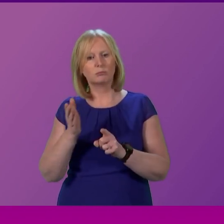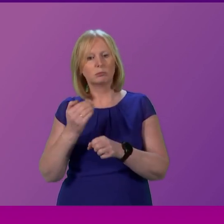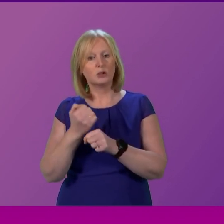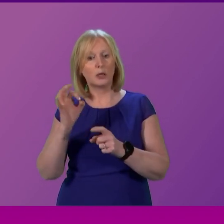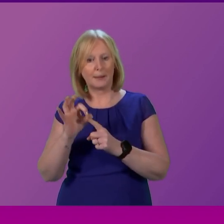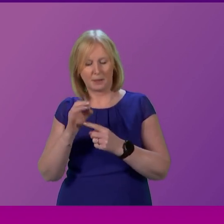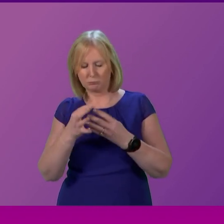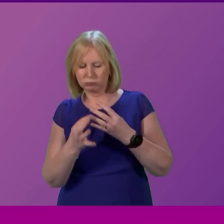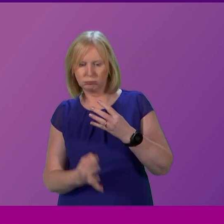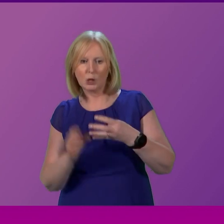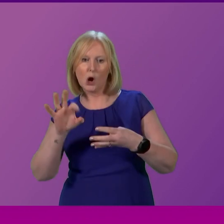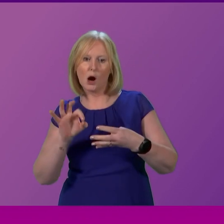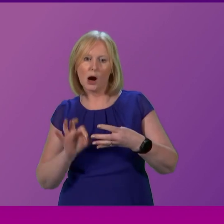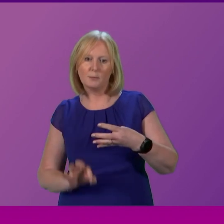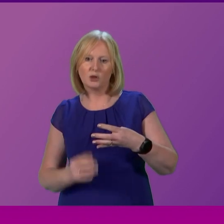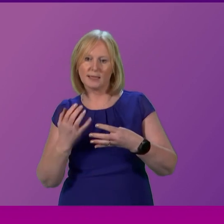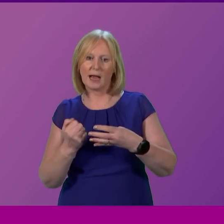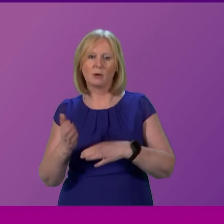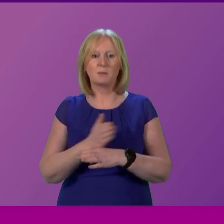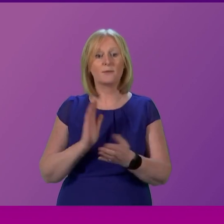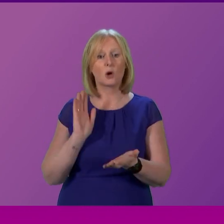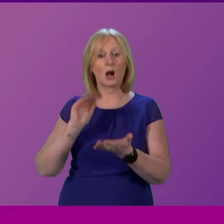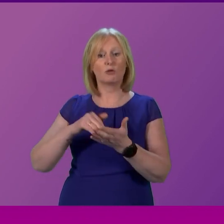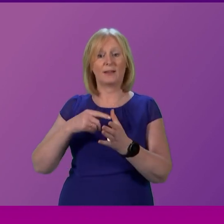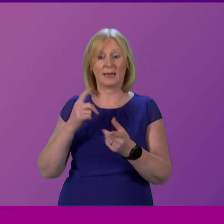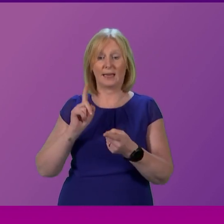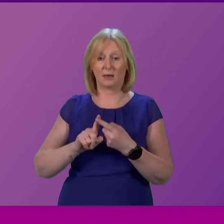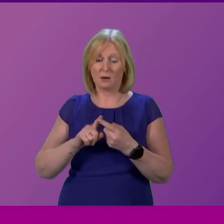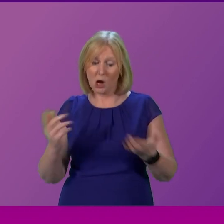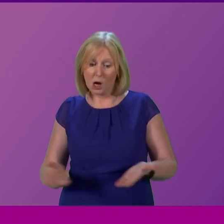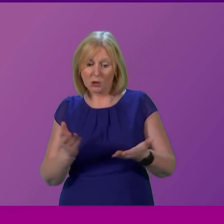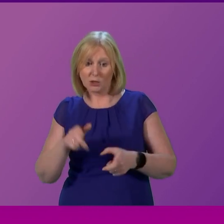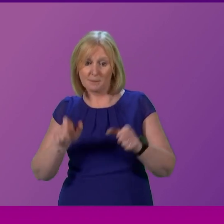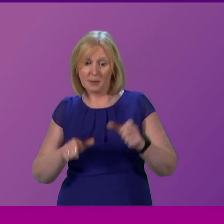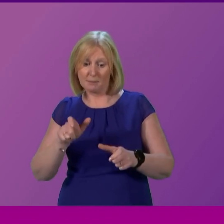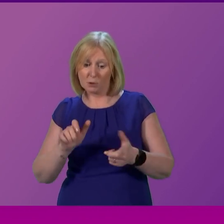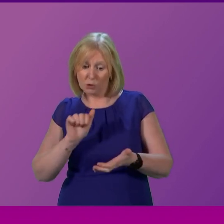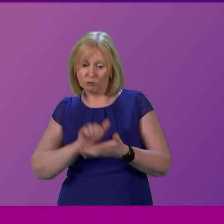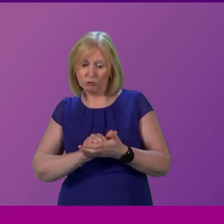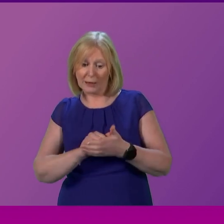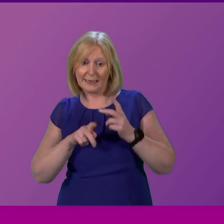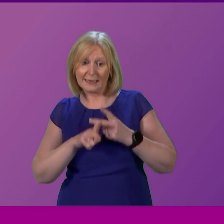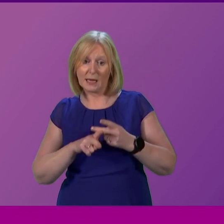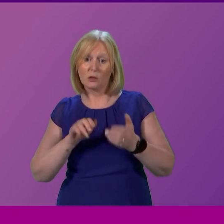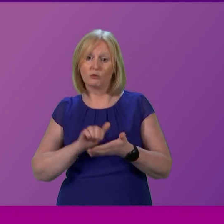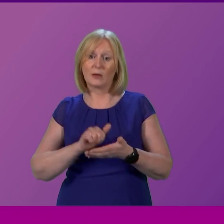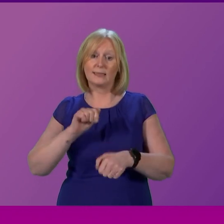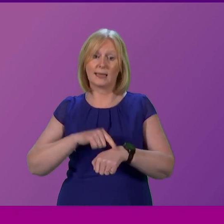to before going to A&E and I would encourage everybody to make sure they get the right care in the right place at the right time